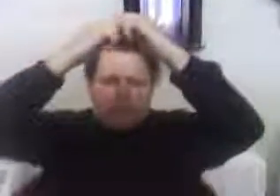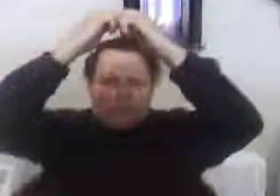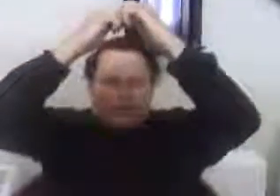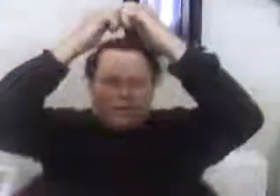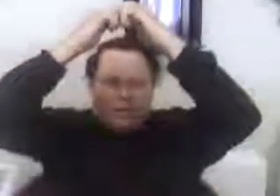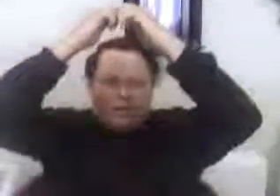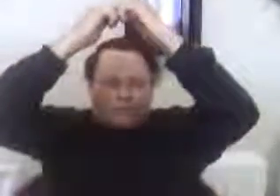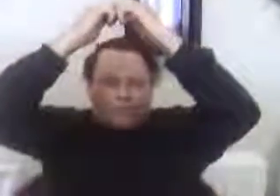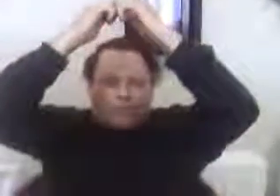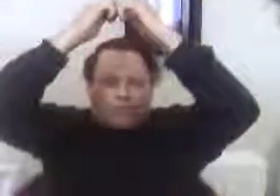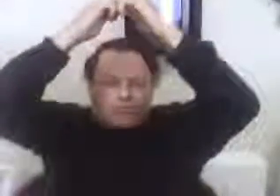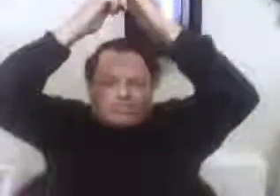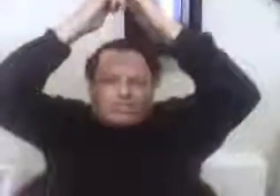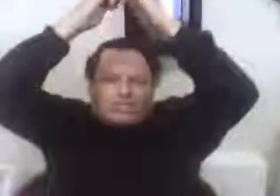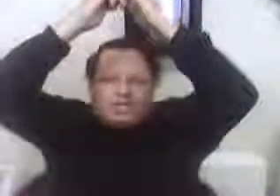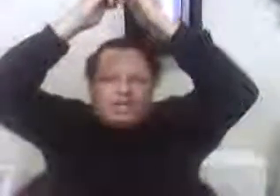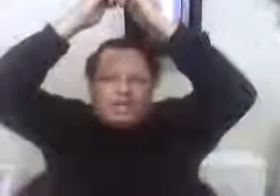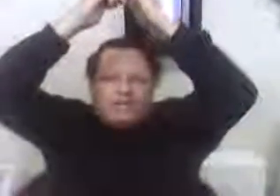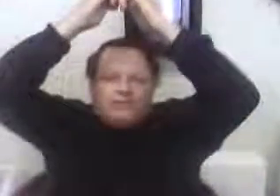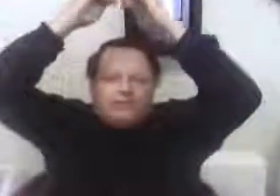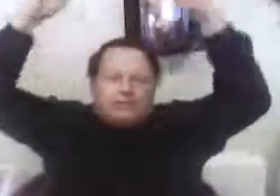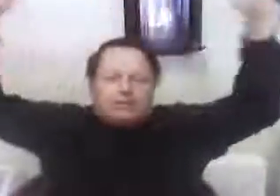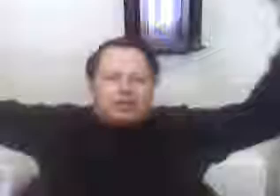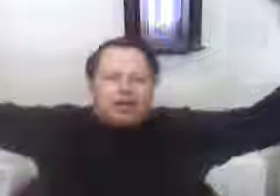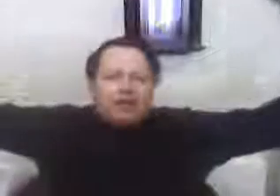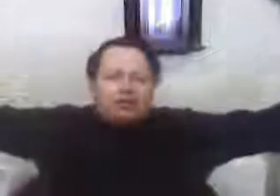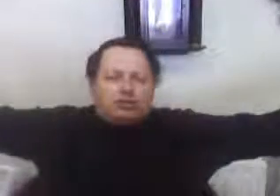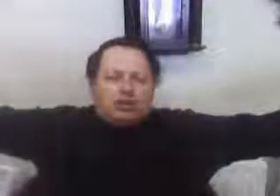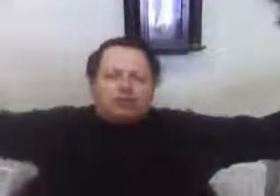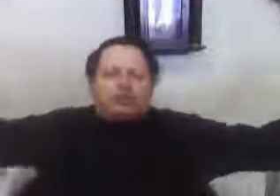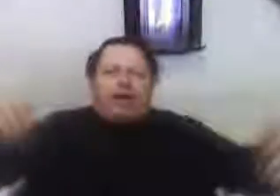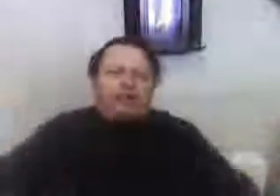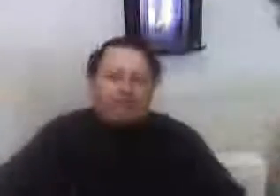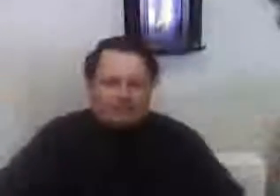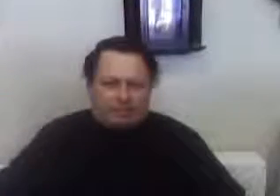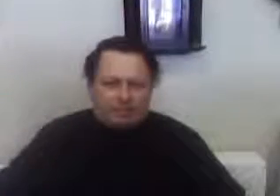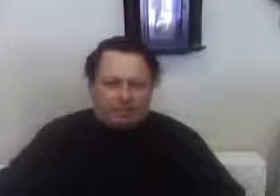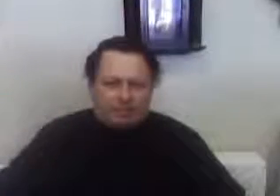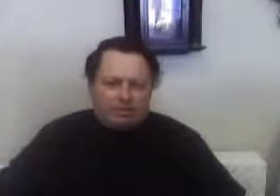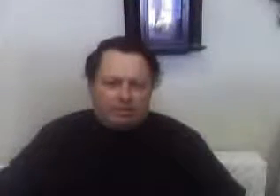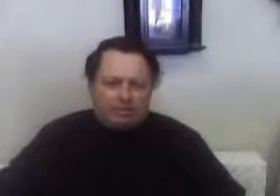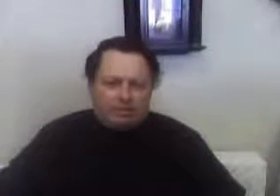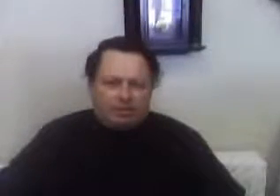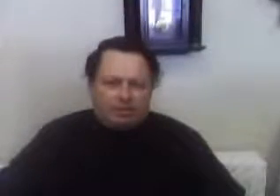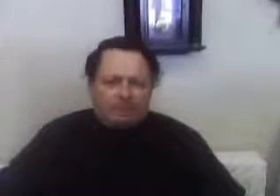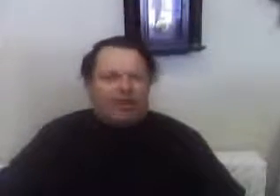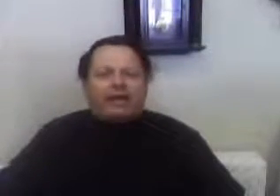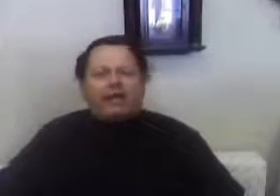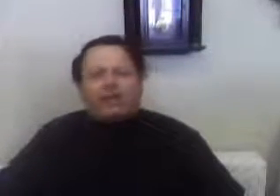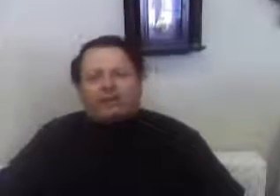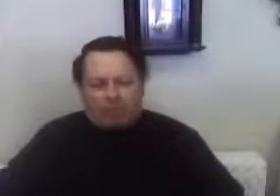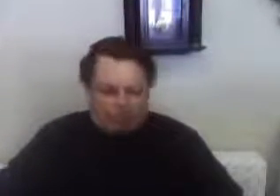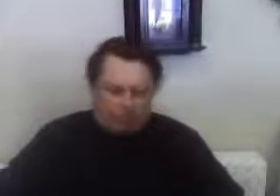receives and enjoys the profits of an economic growth